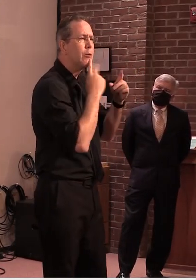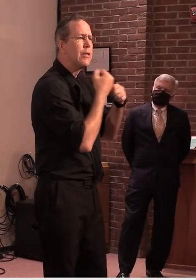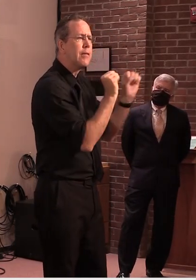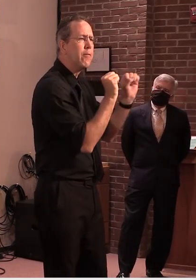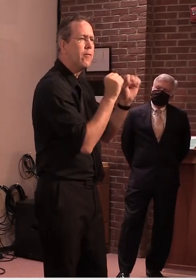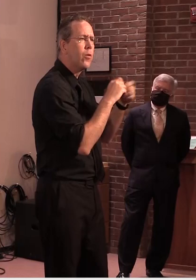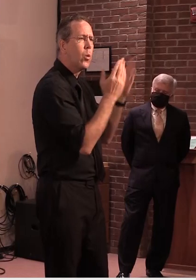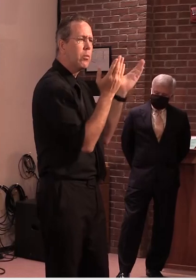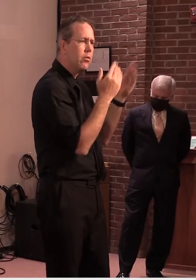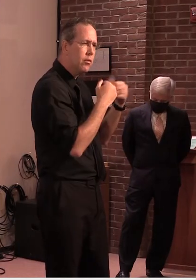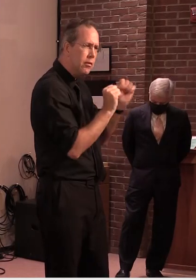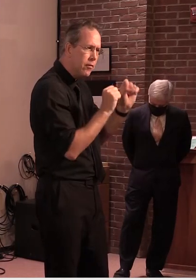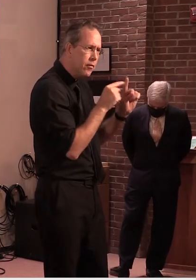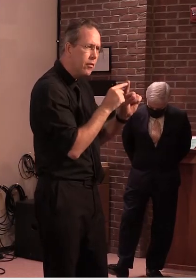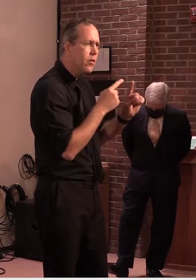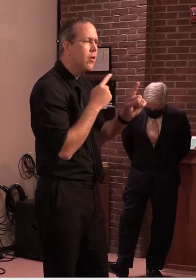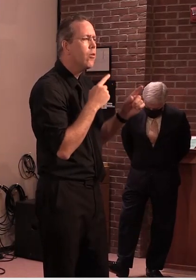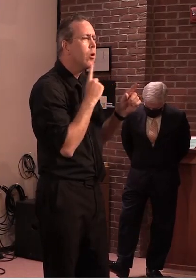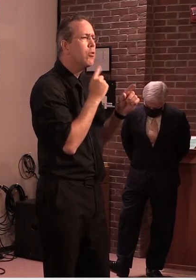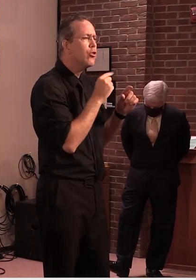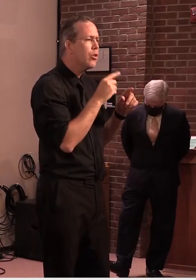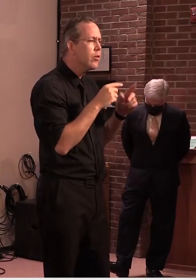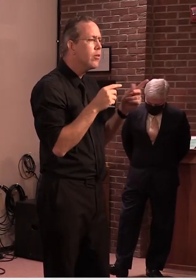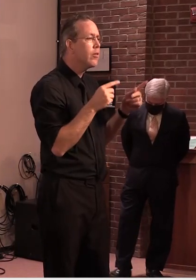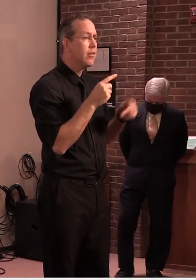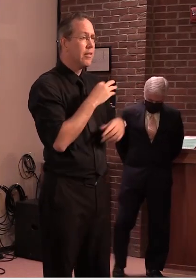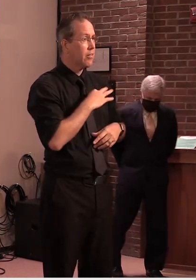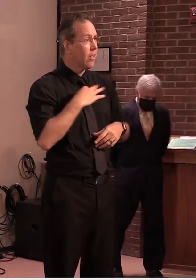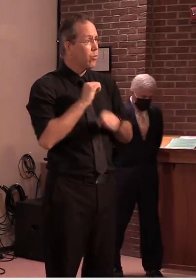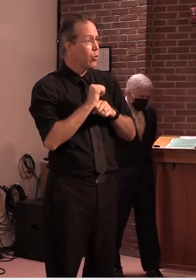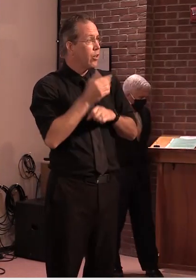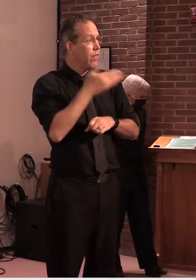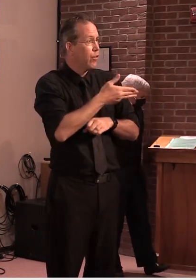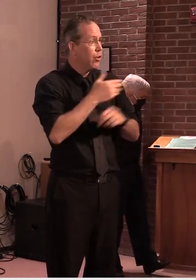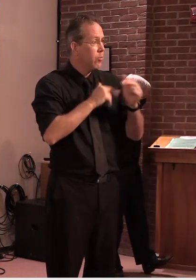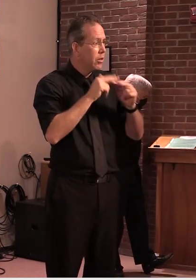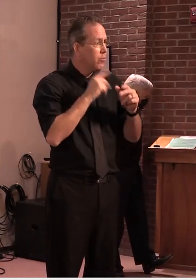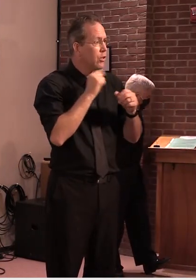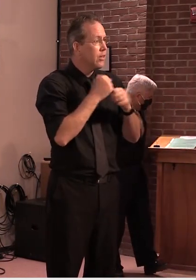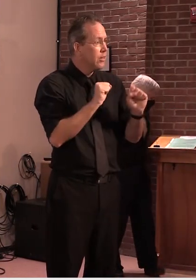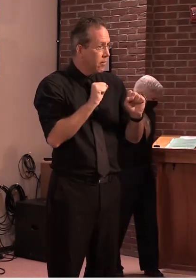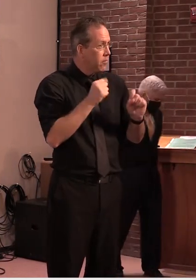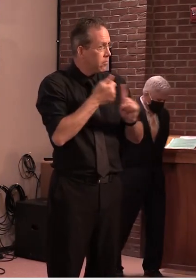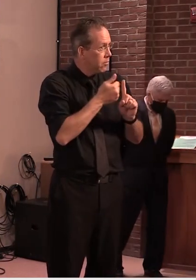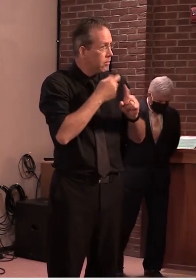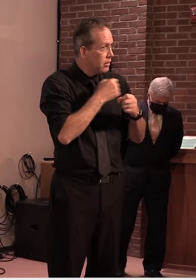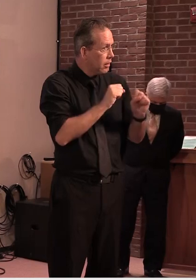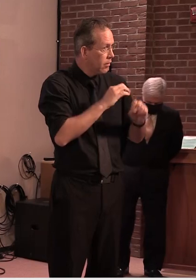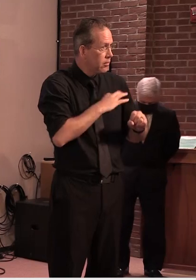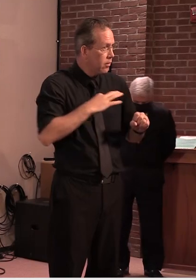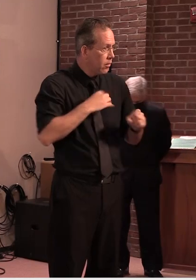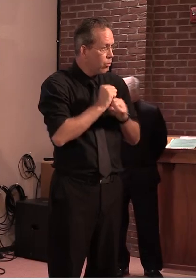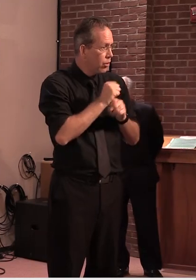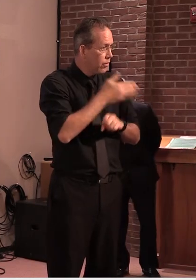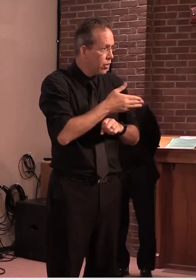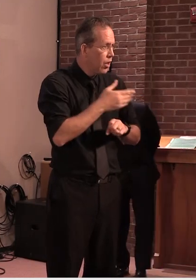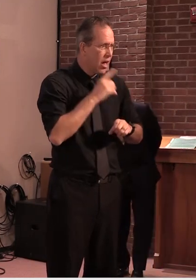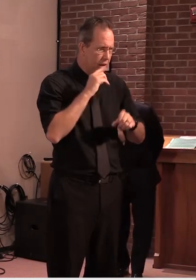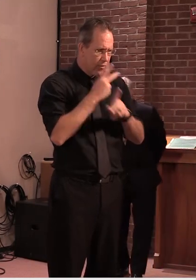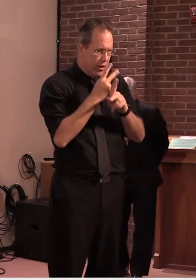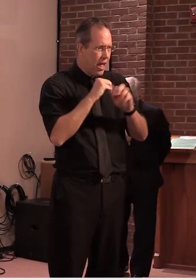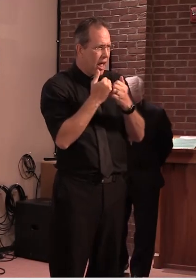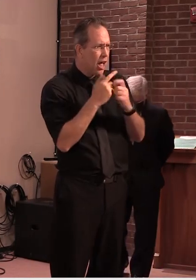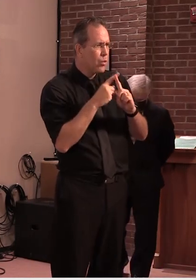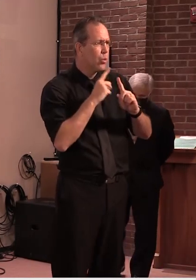employees are safe and feel safe coming in and we're we're setting up the operations to do just that so i would expect we'd be